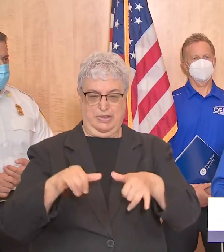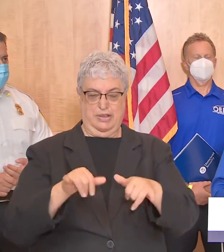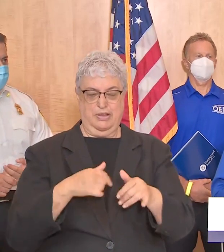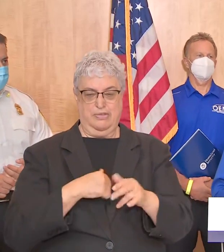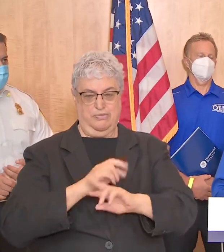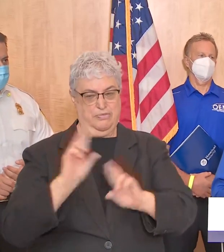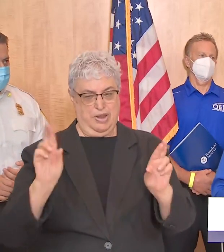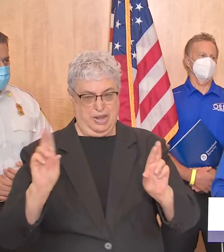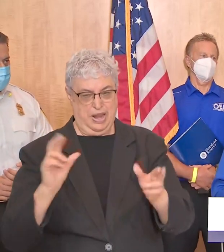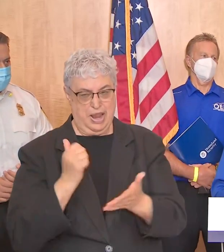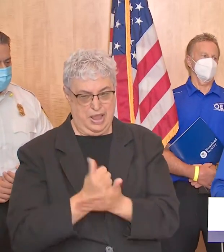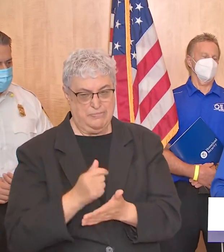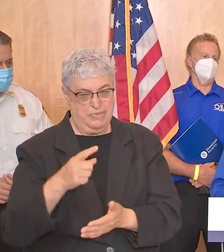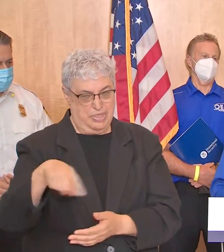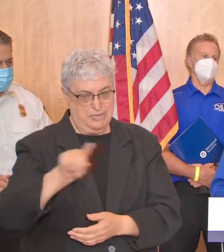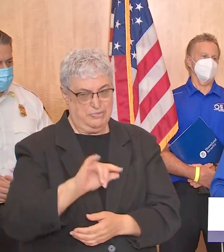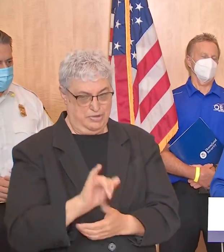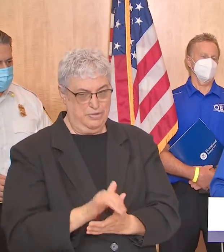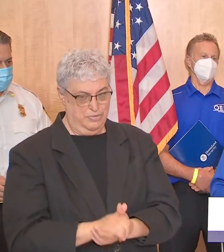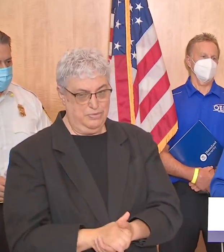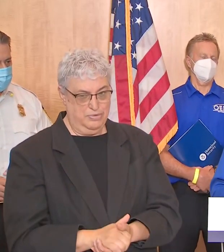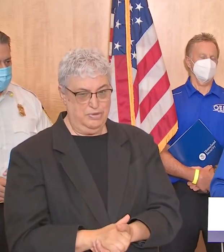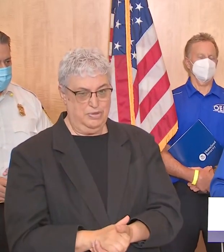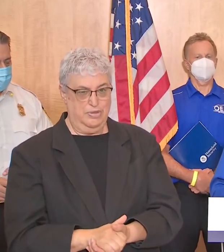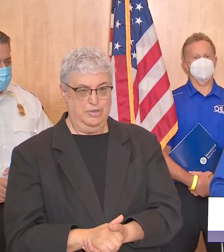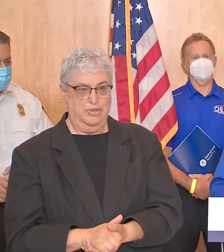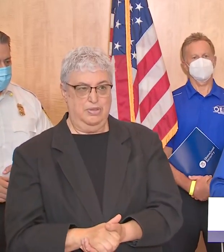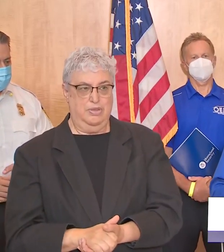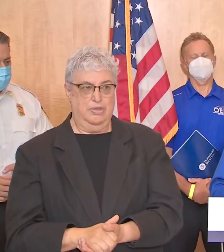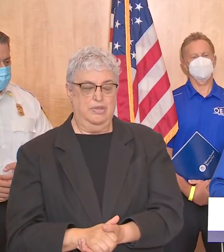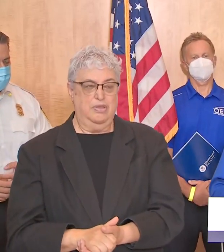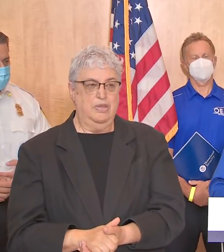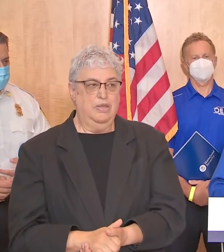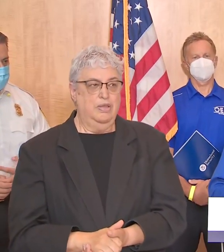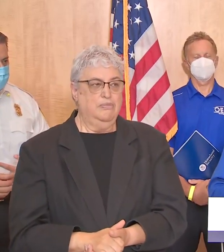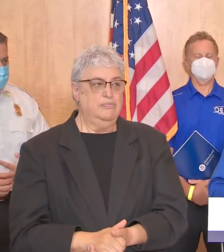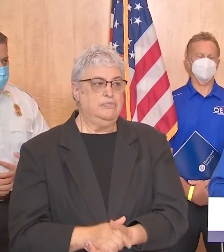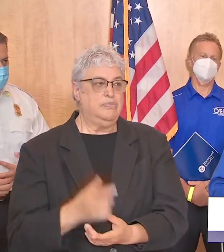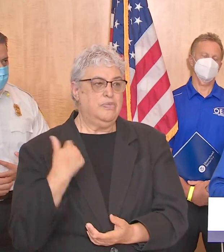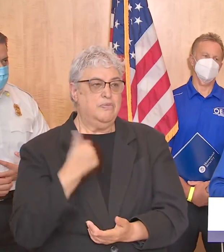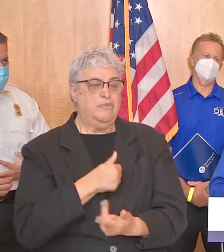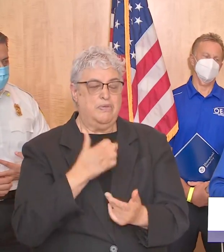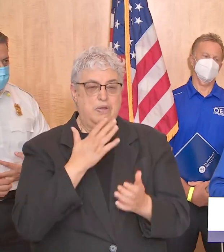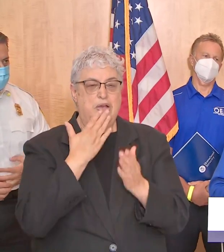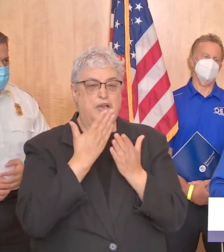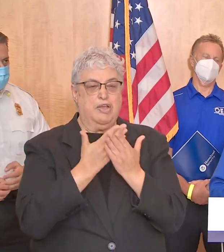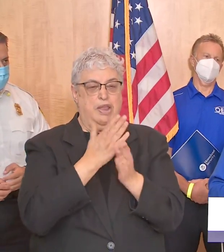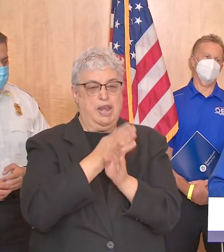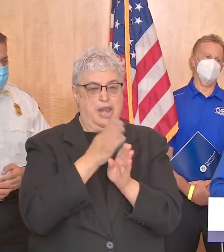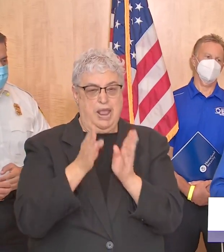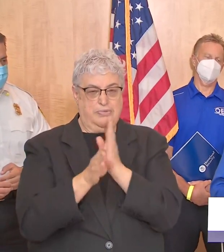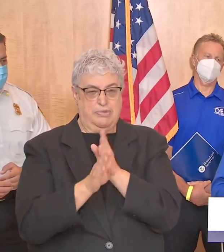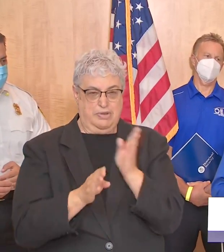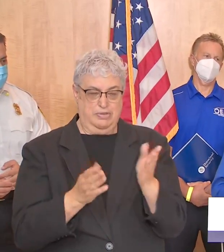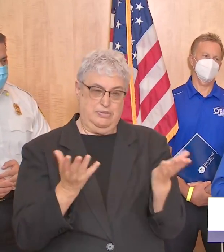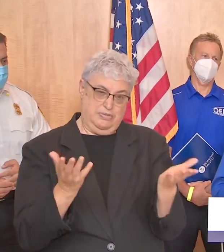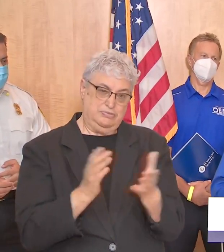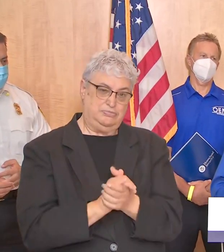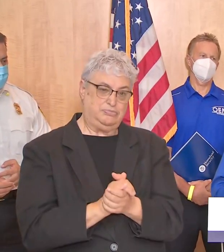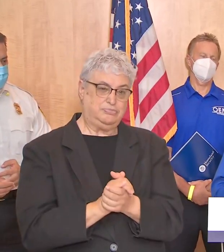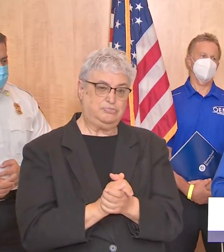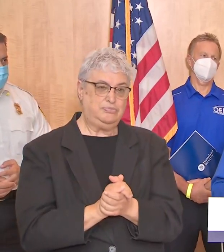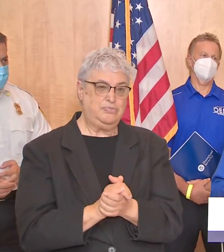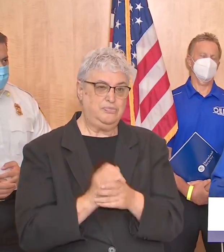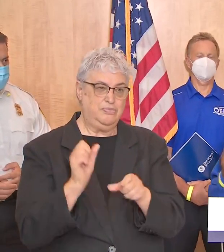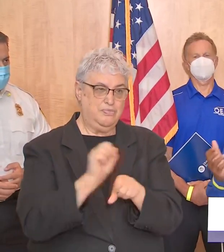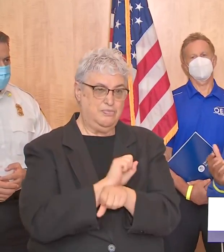stand ready to to assist um so um um we want to be good neighbors and so for example uh we had